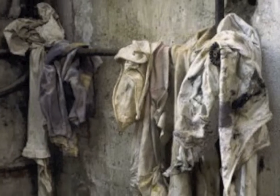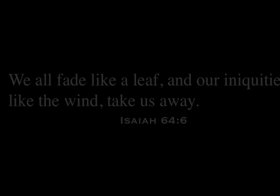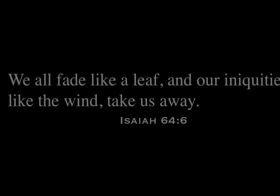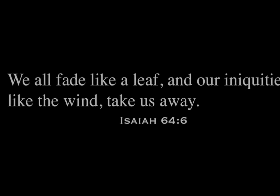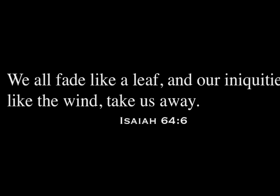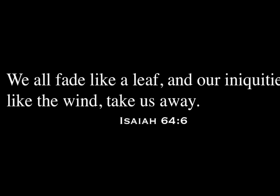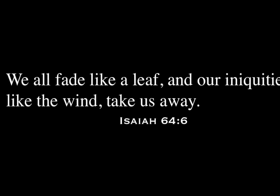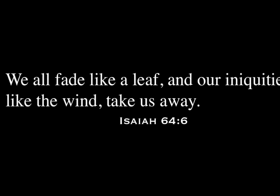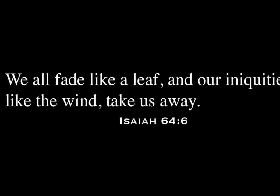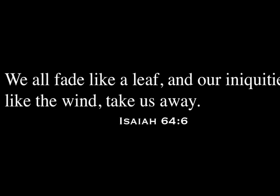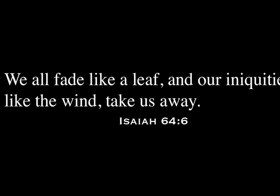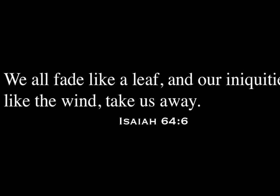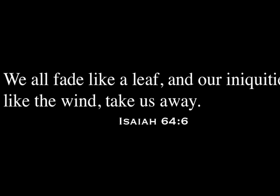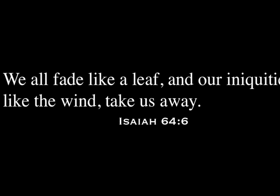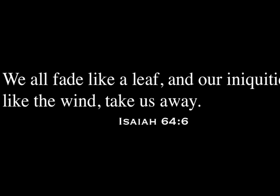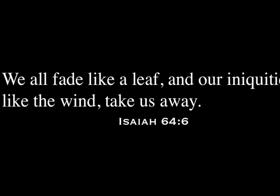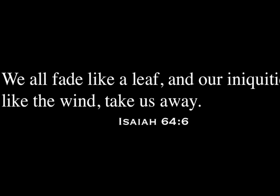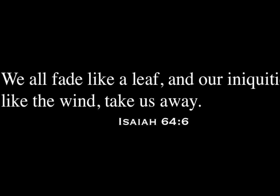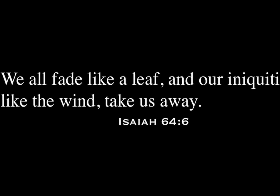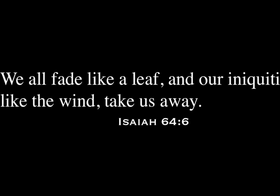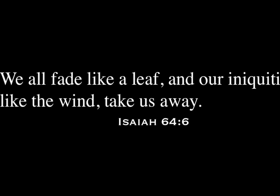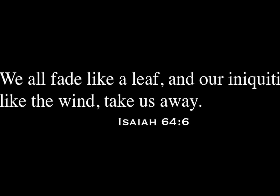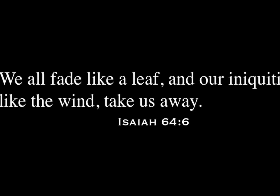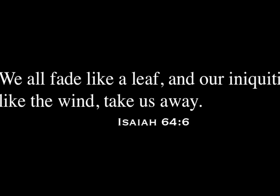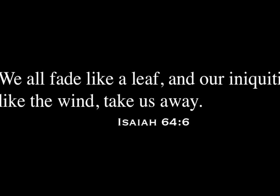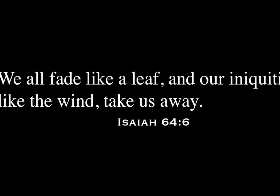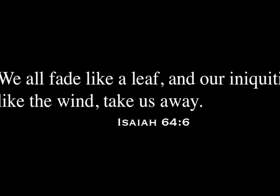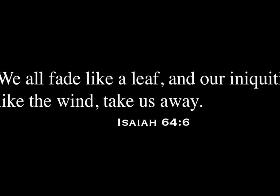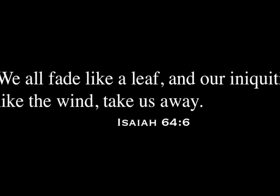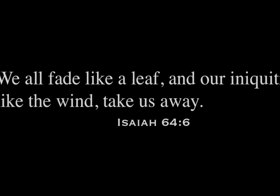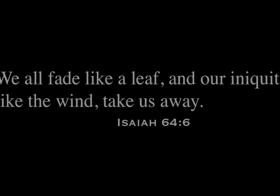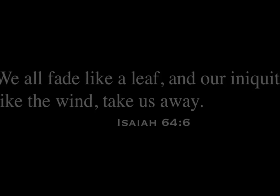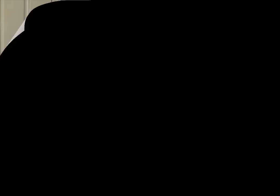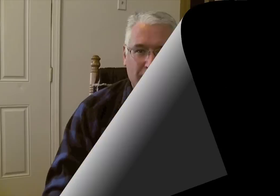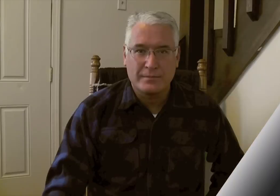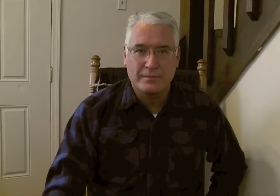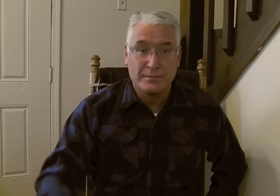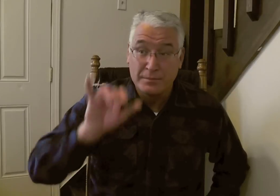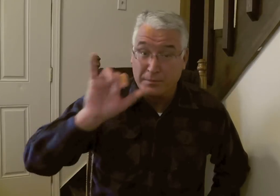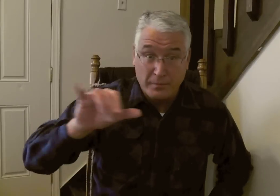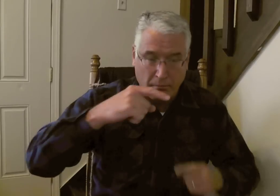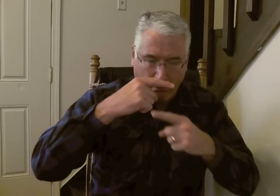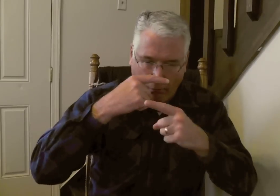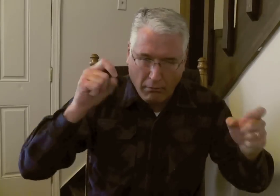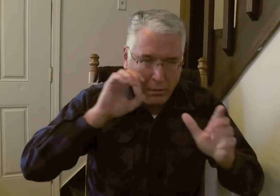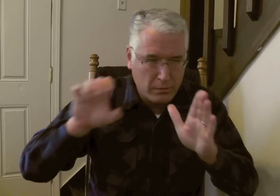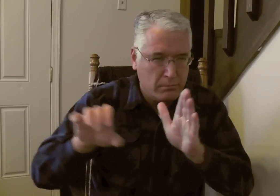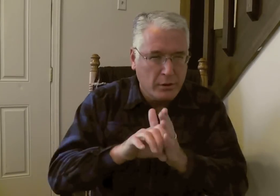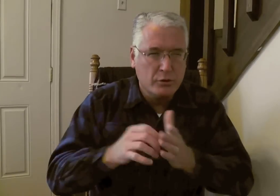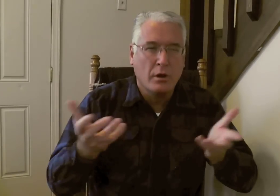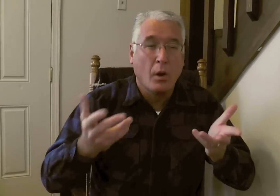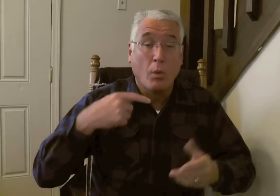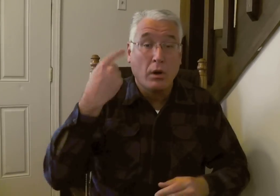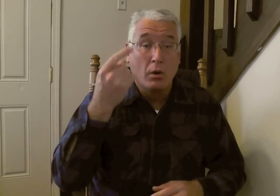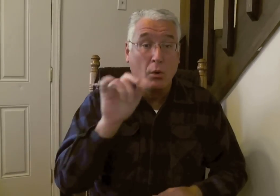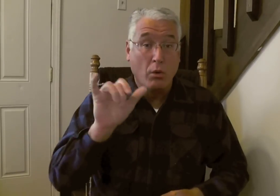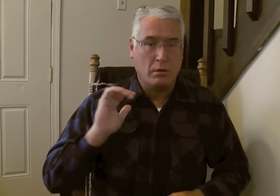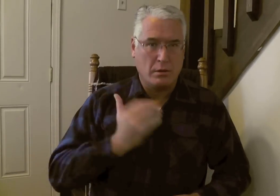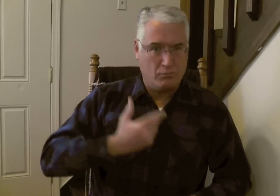We all fade like a leaf, and our iniquities like the wind take us away. That's an ugly picture. An ugly picture